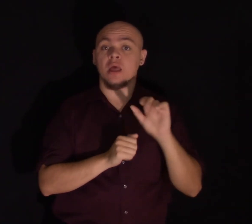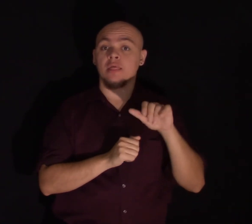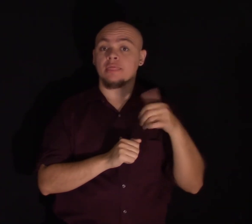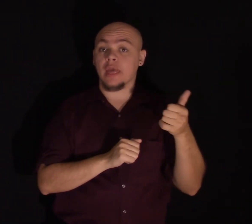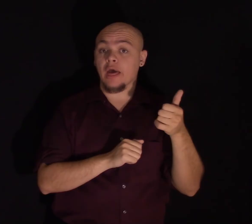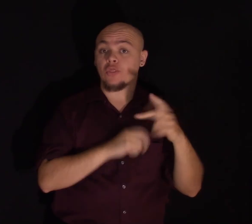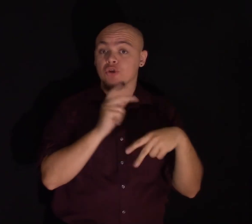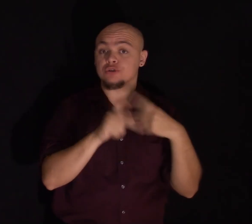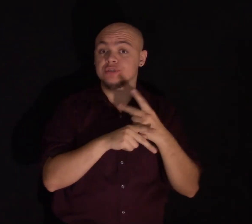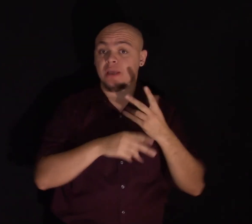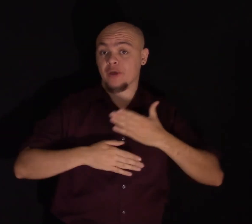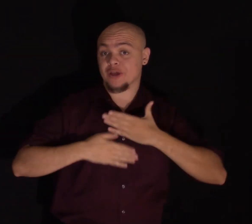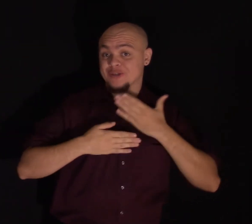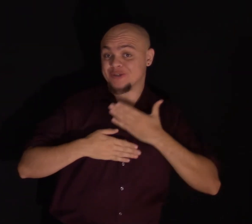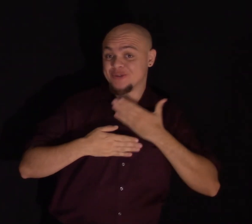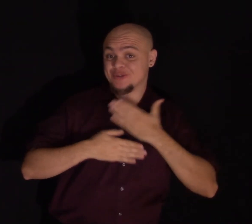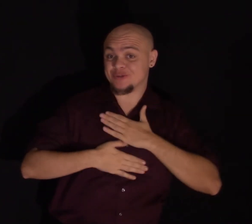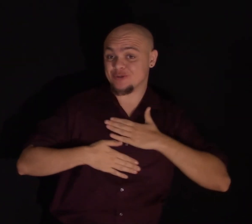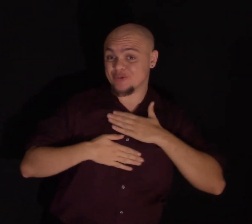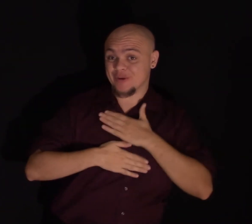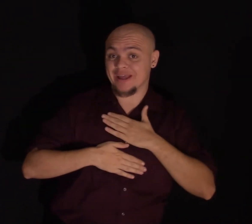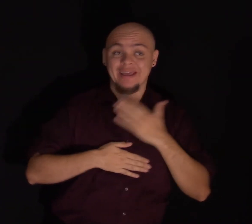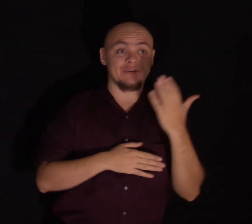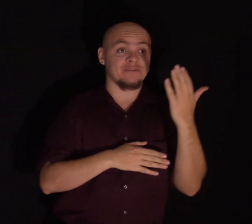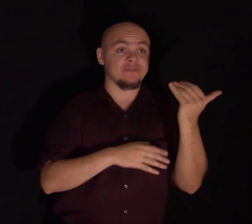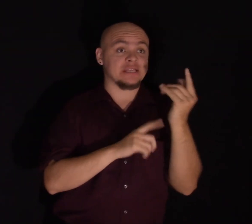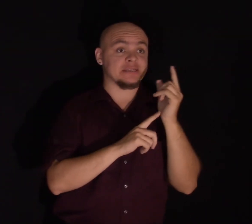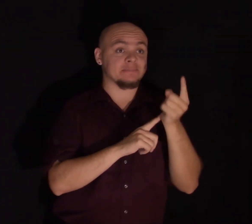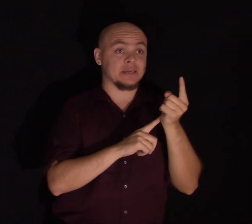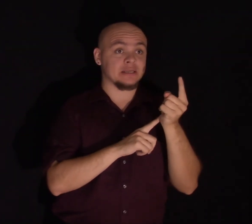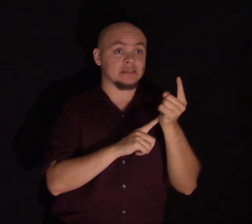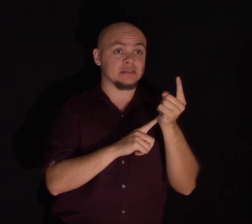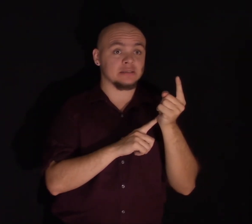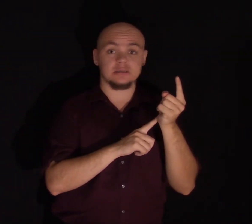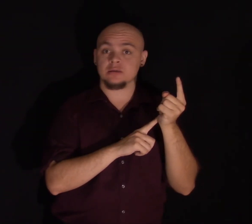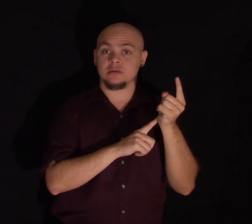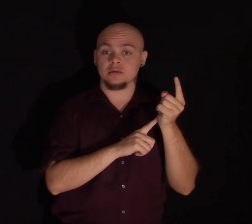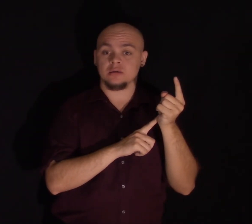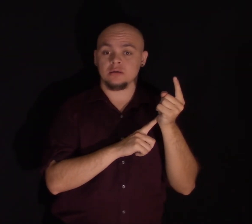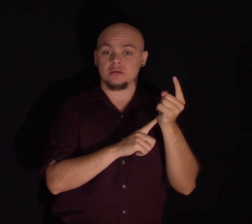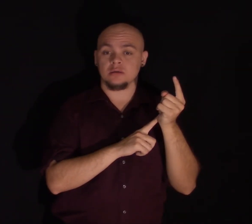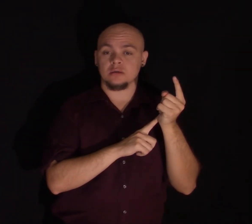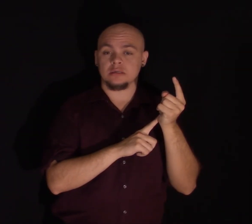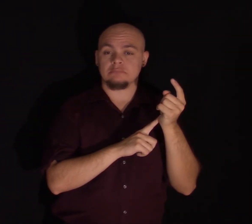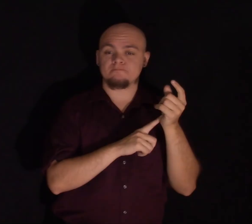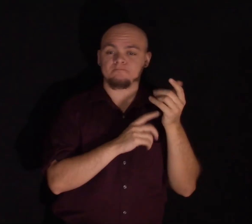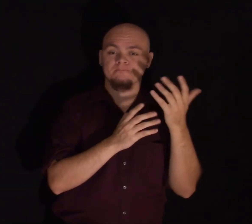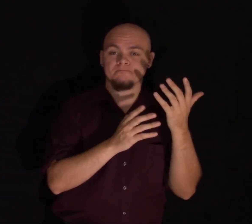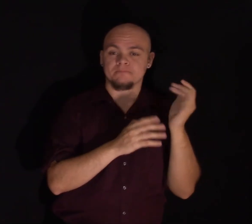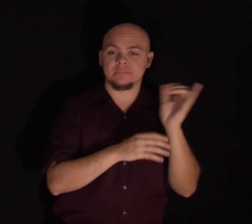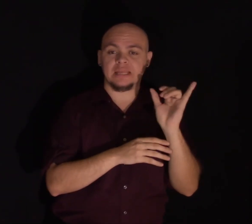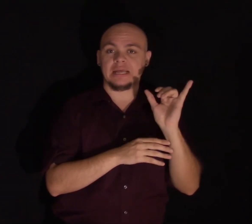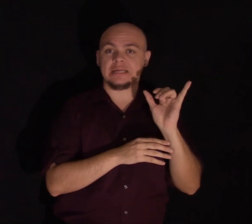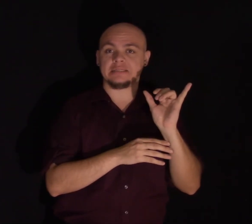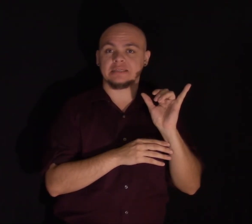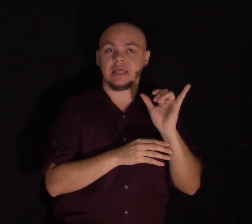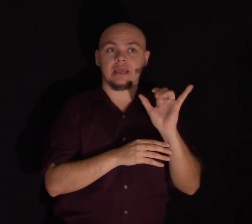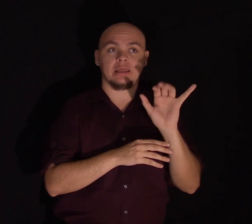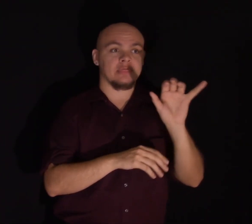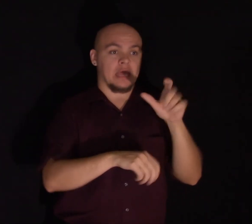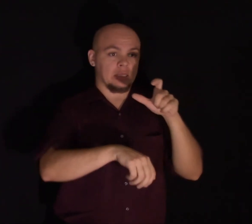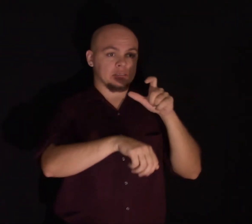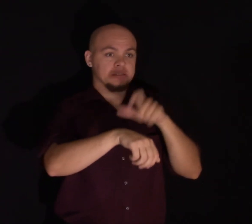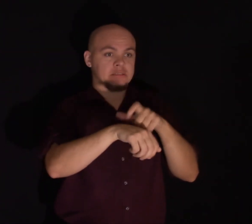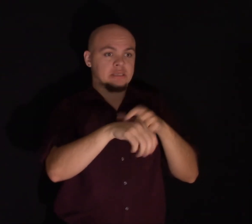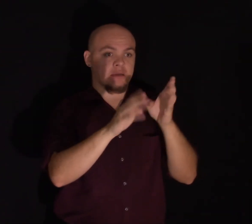that when you do that 15 minutes, it's like a real safe time frame